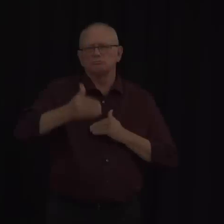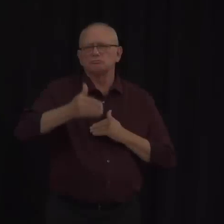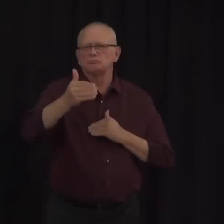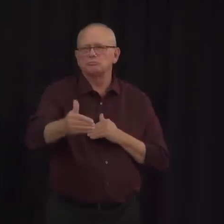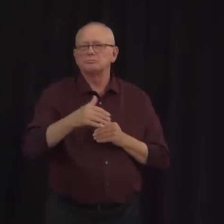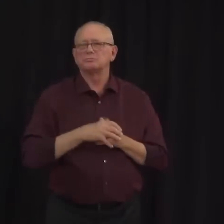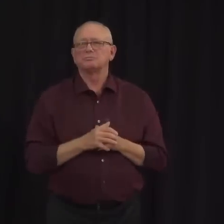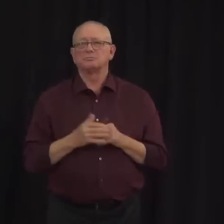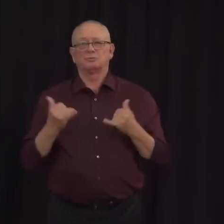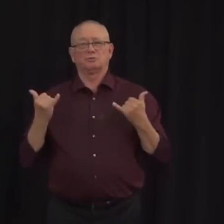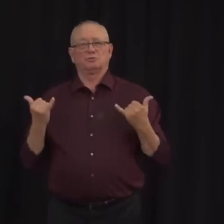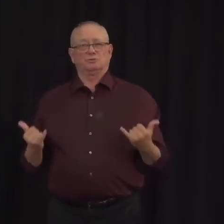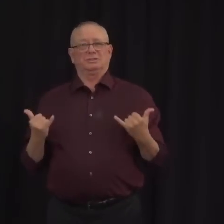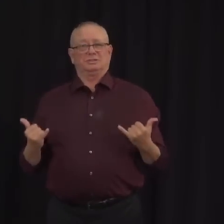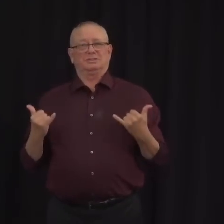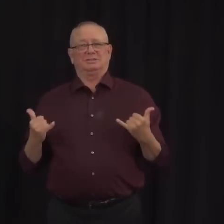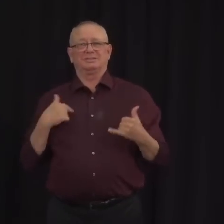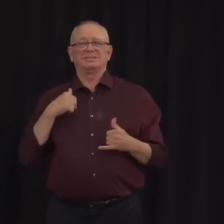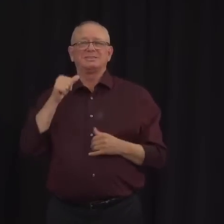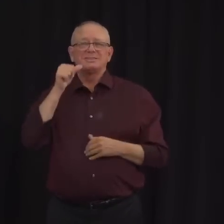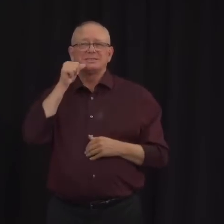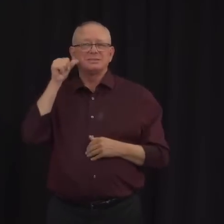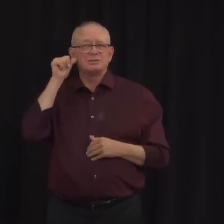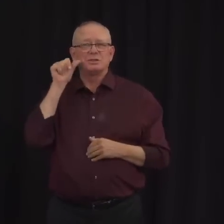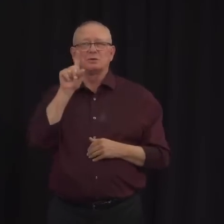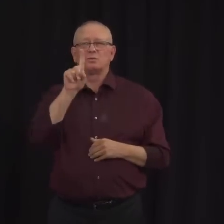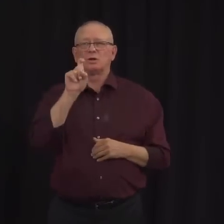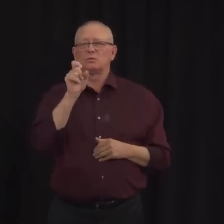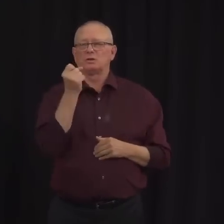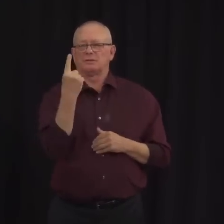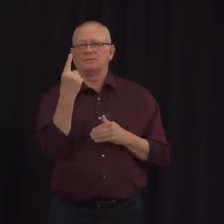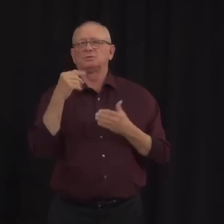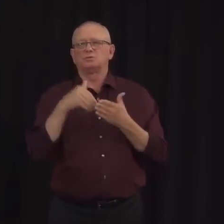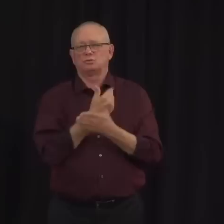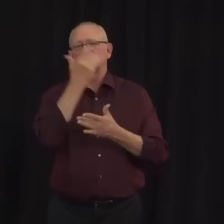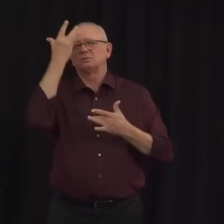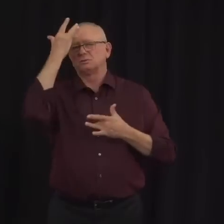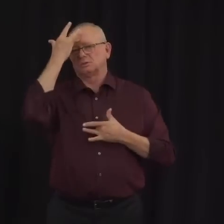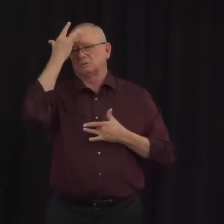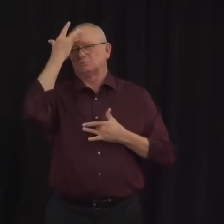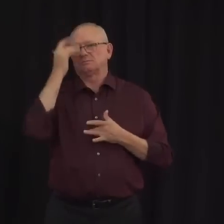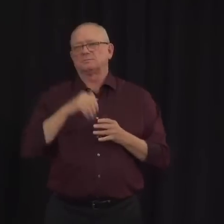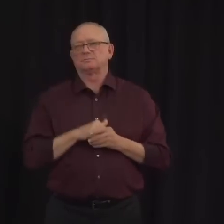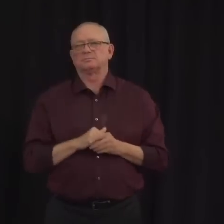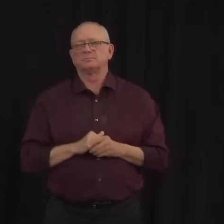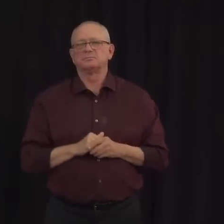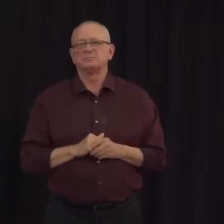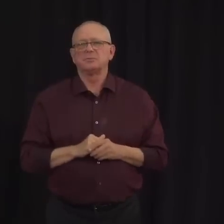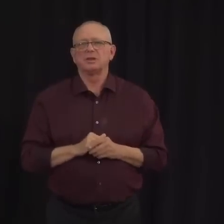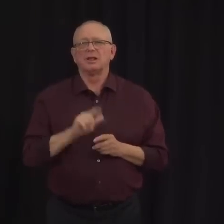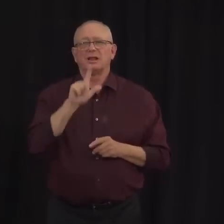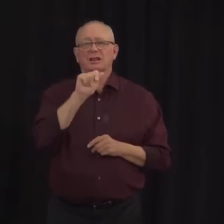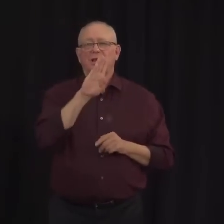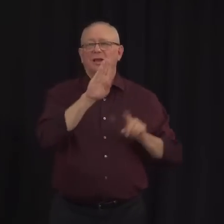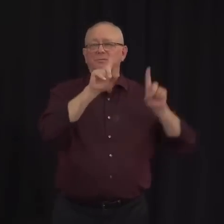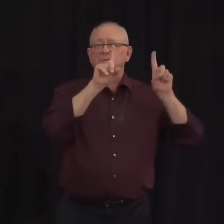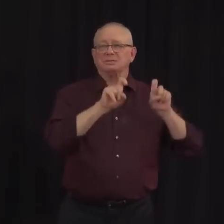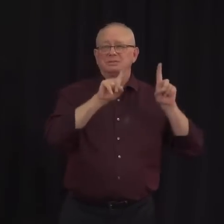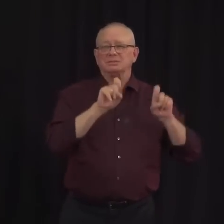We identified 111 new cases of COVID-19 yesterday and the provincial lab completed 11